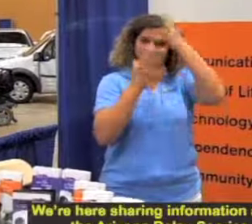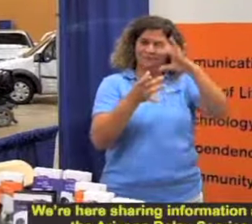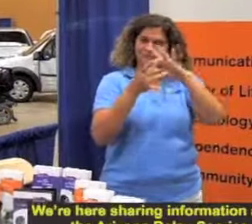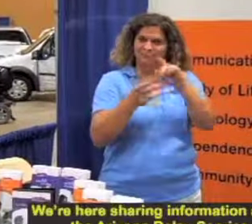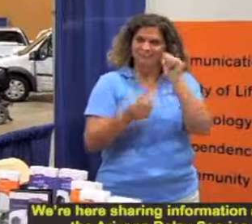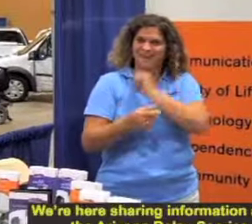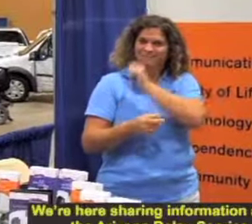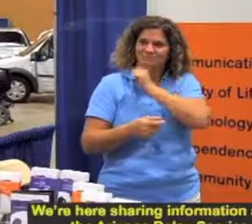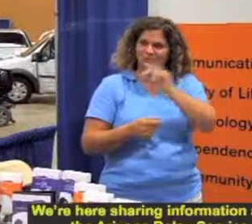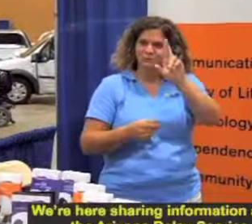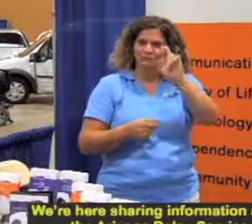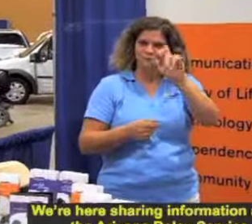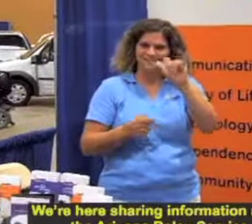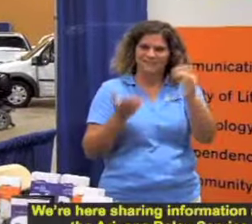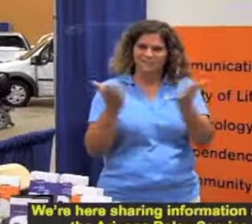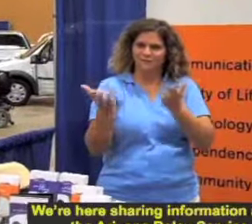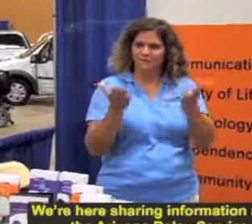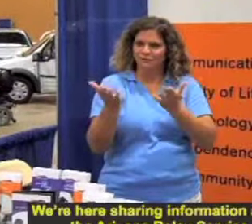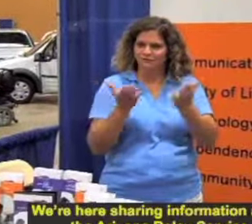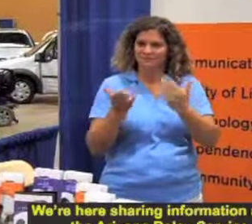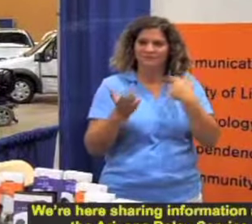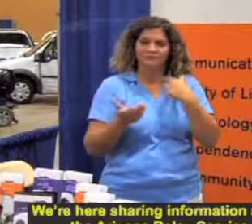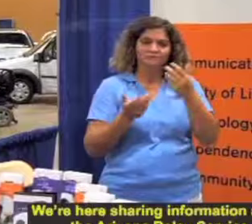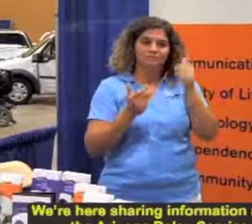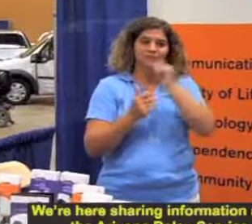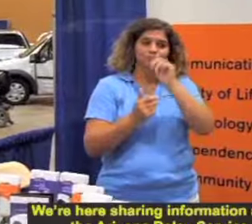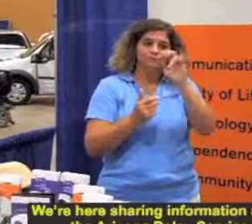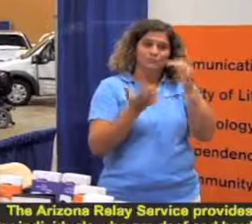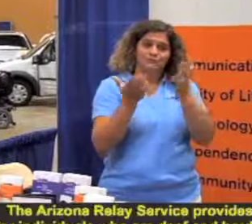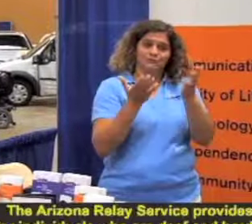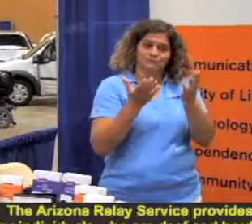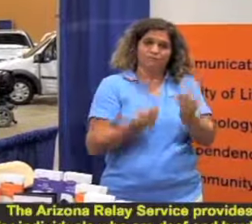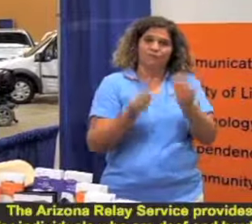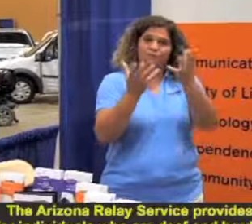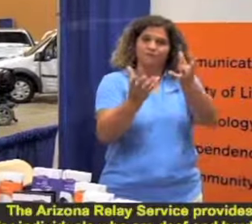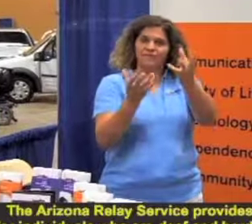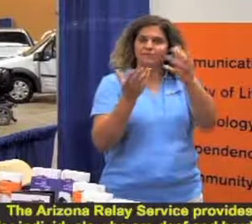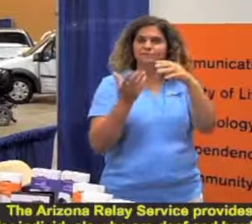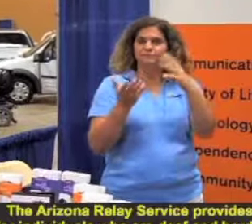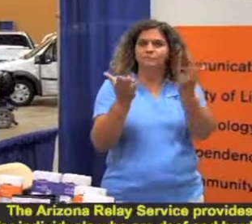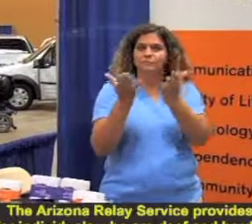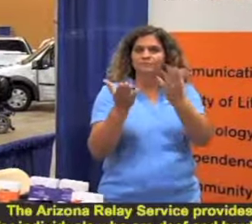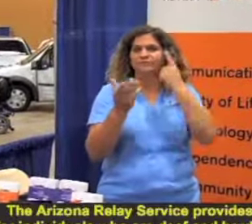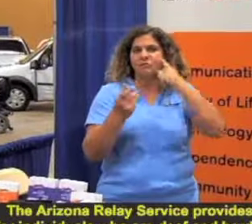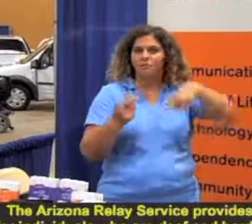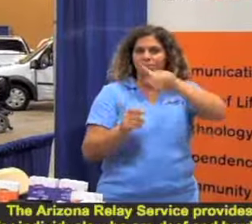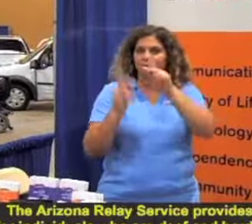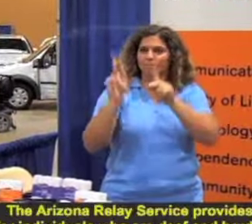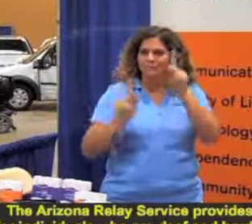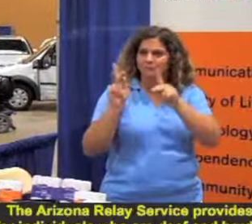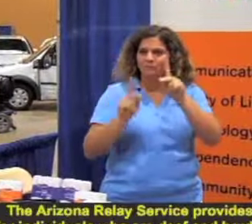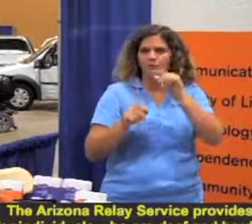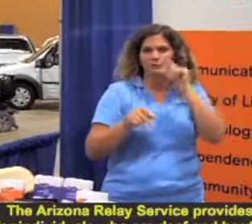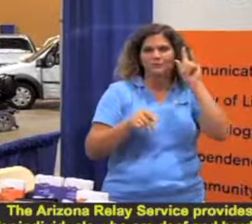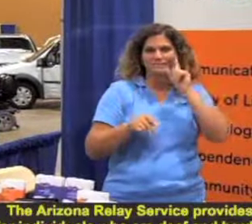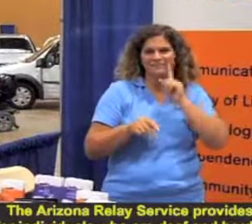We're here sharing information about the Arizona Relay Service and the Arizona Relay Service provides services for individuals